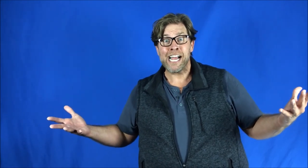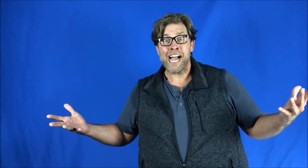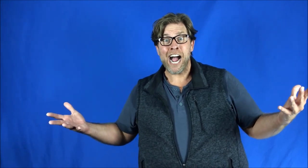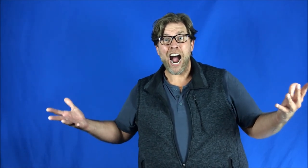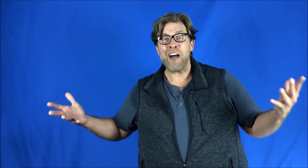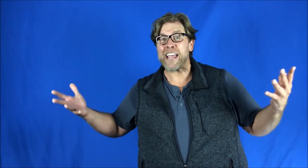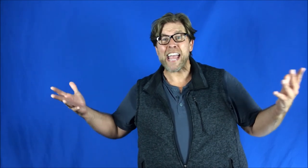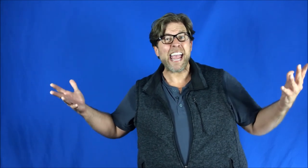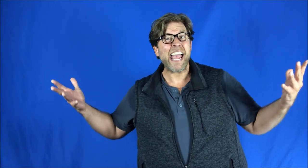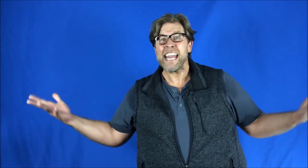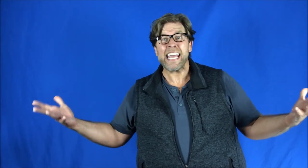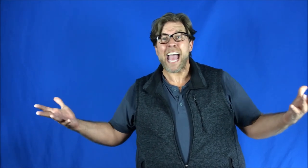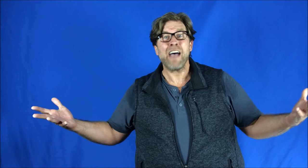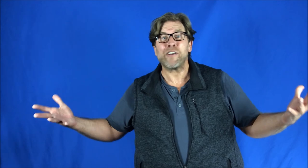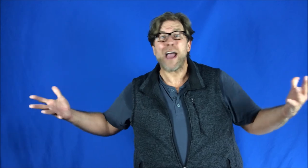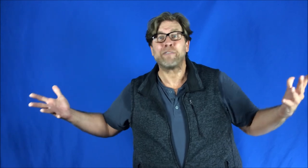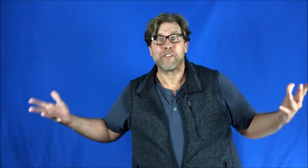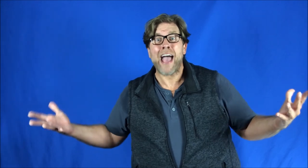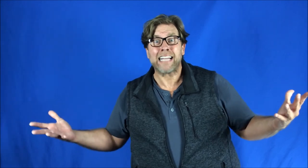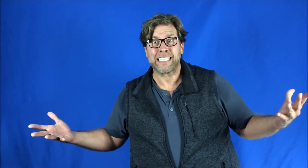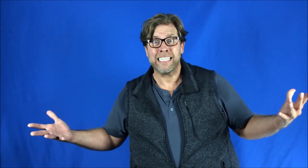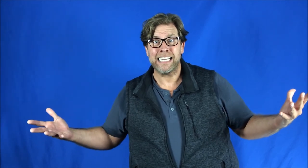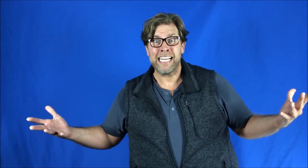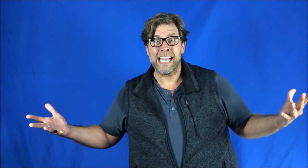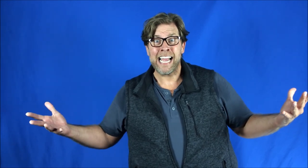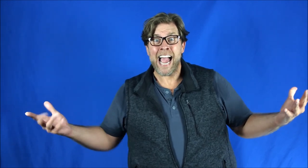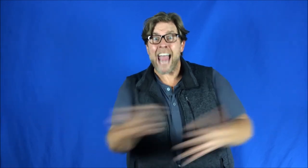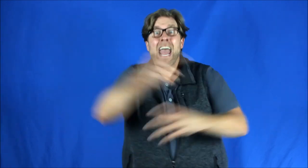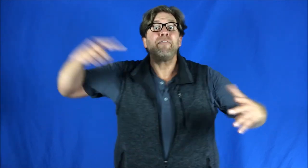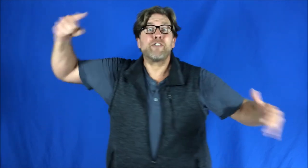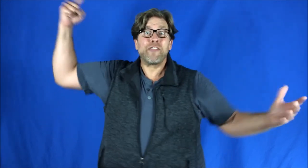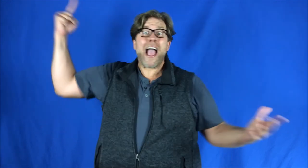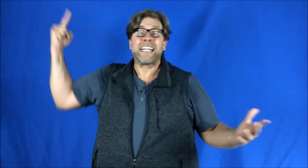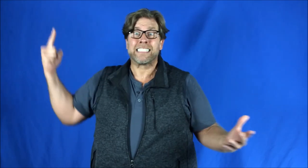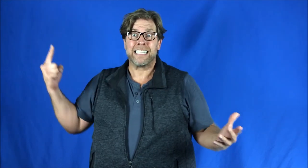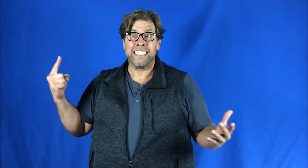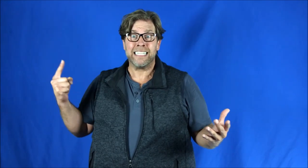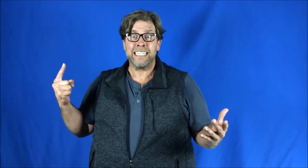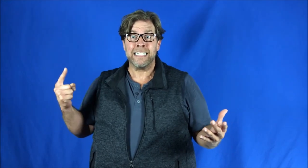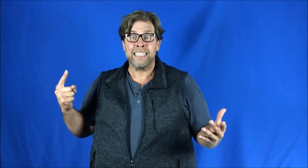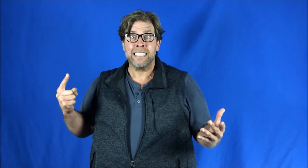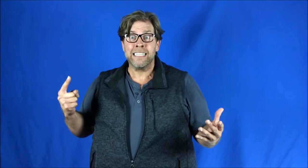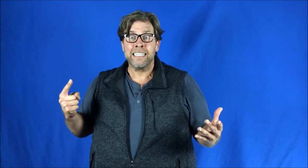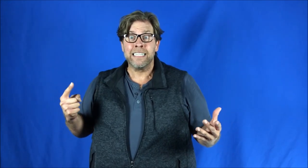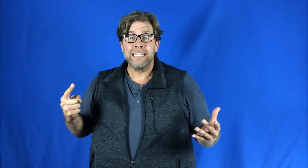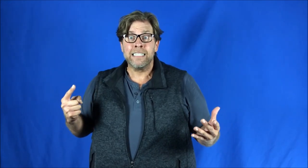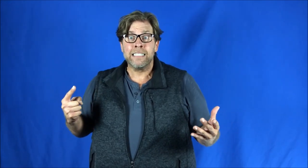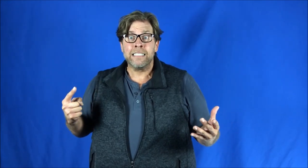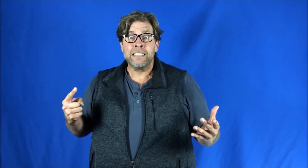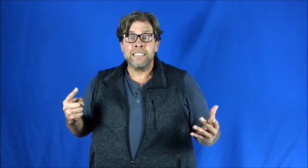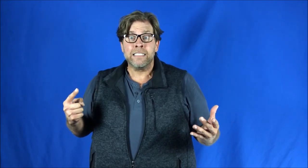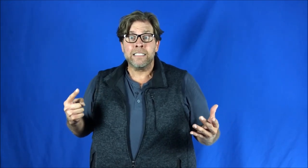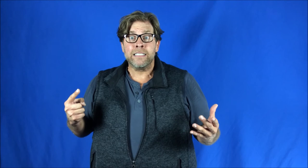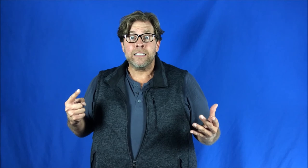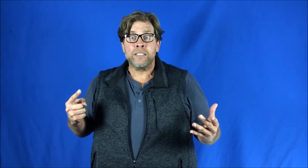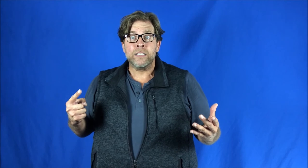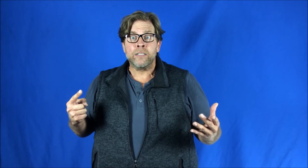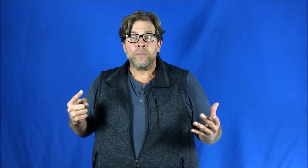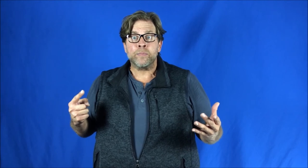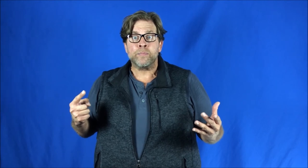Of any ever after that. And after that. What? This opening number is benign and dishonest.